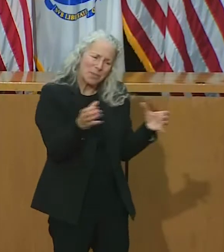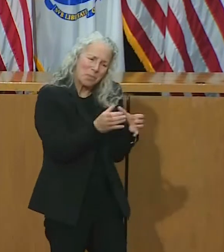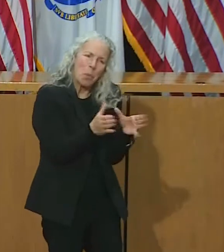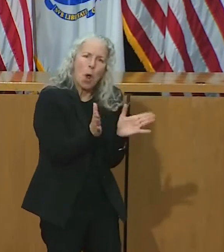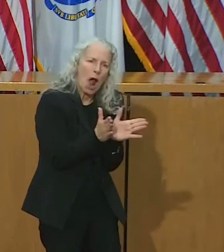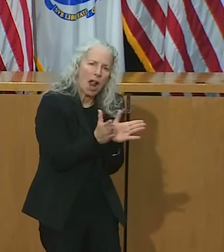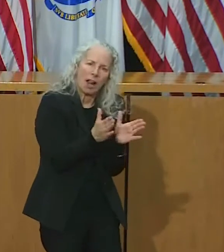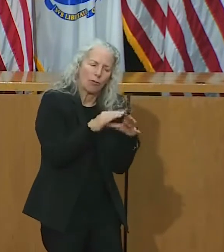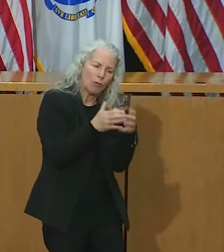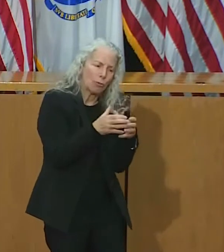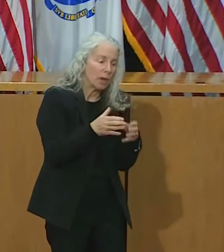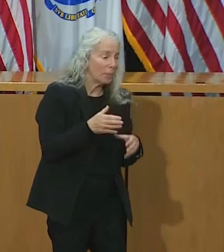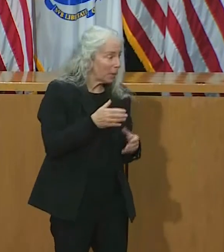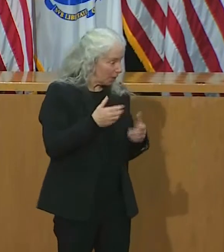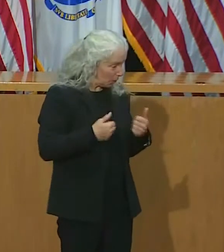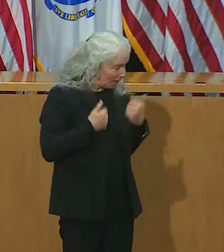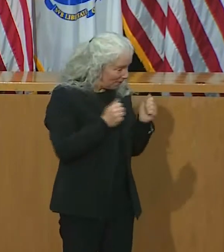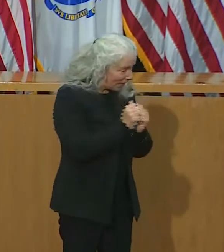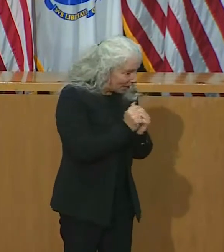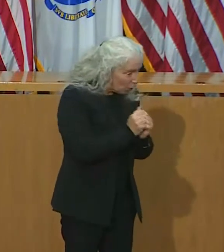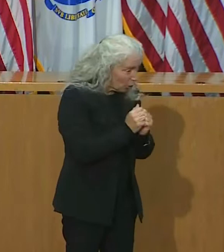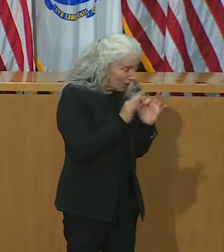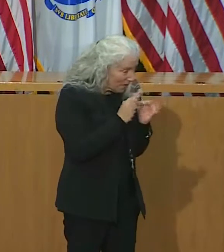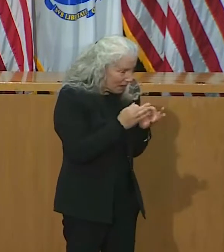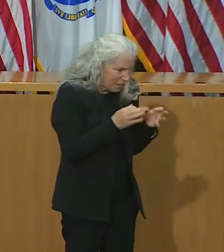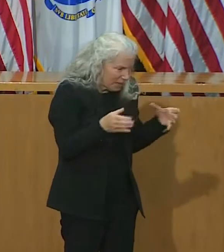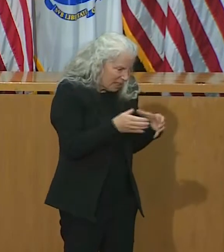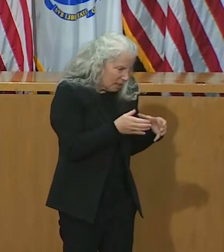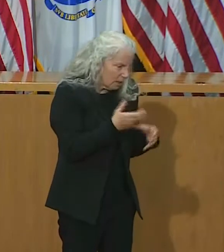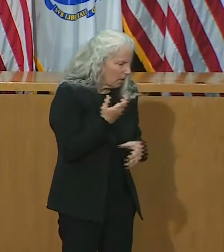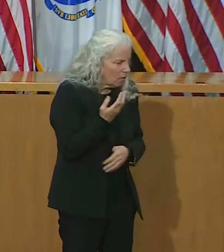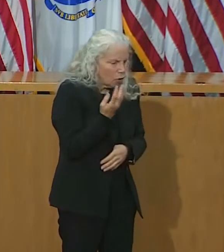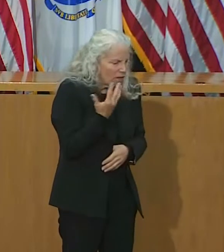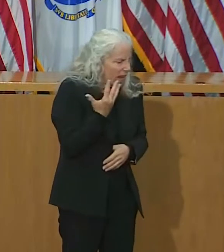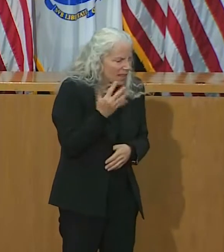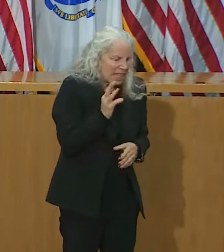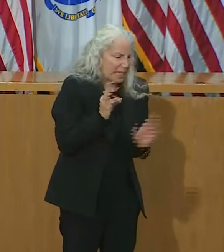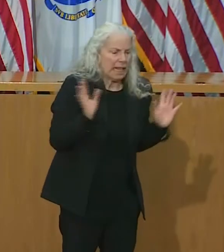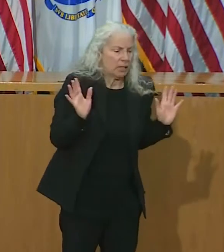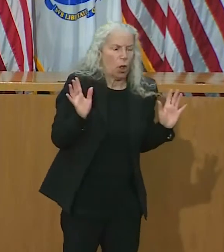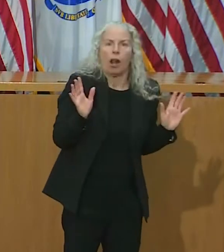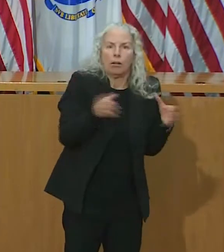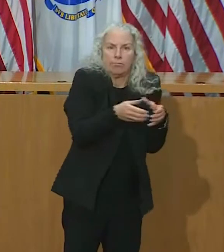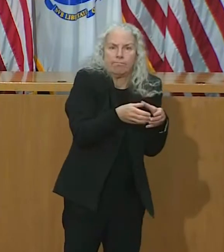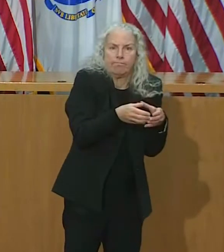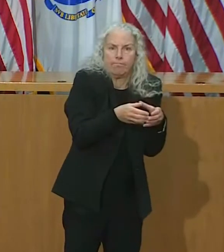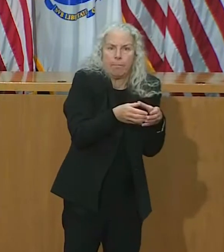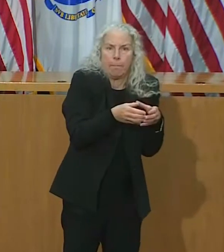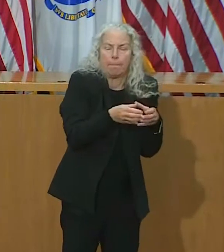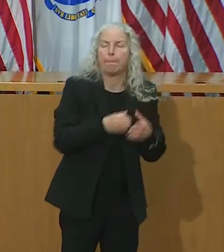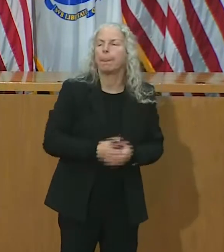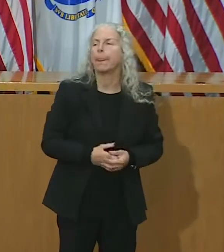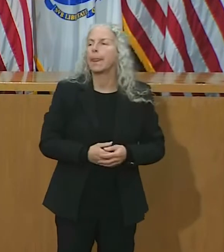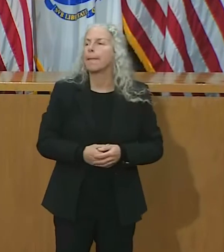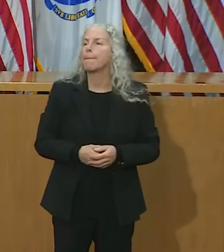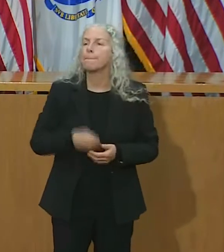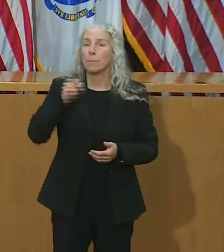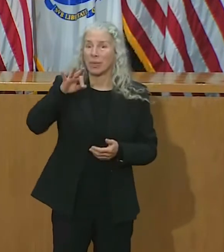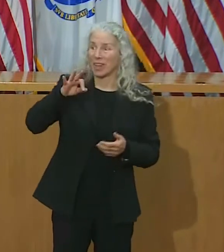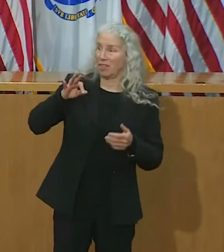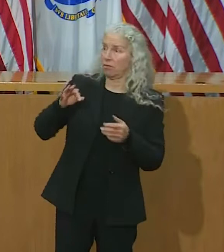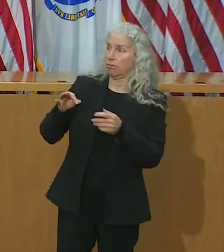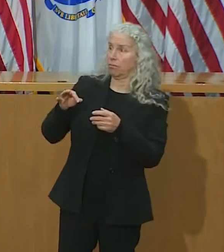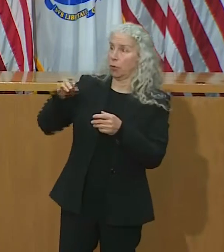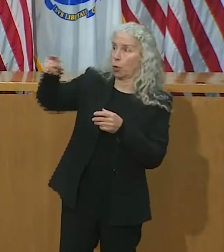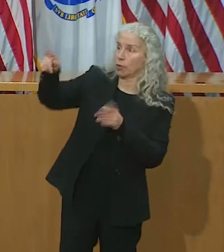gatherings to only people you live with or limit to a small group of individuals with whom are part of your bubble. Anytime you're near people you